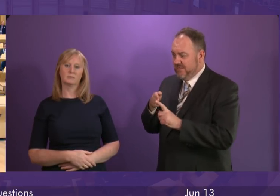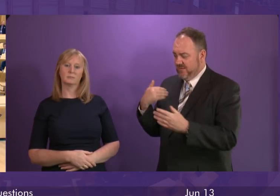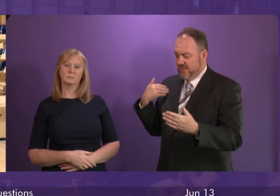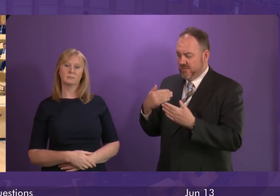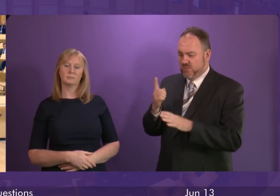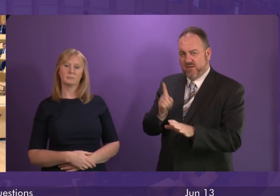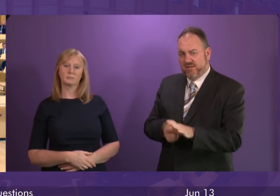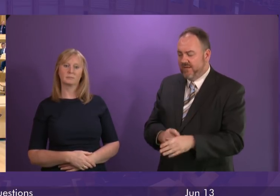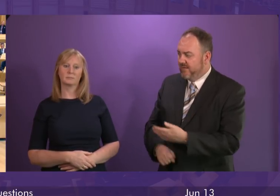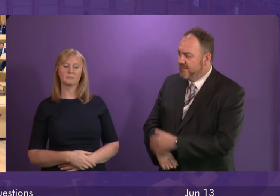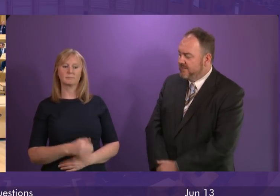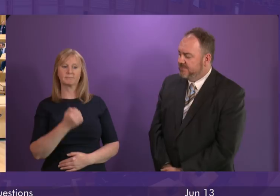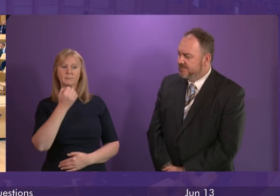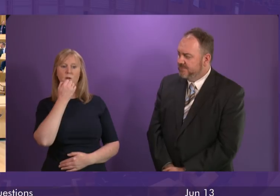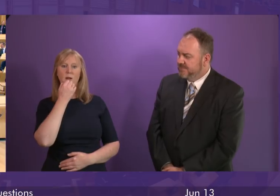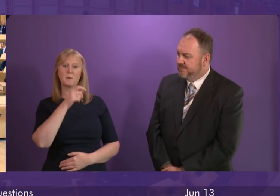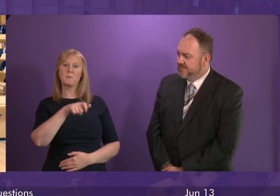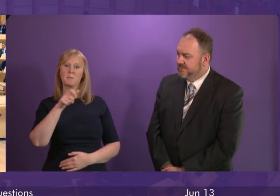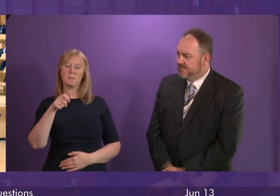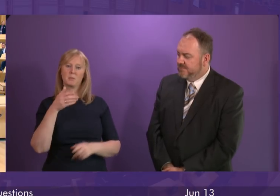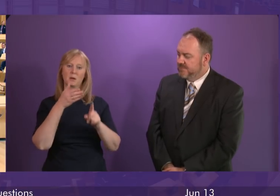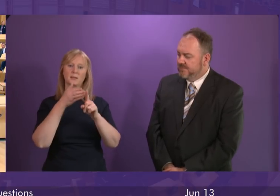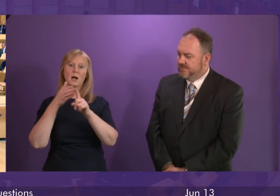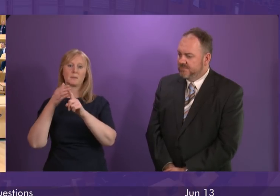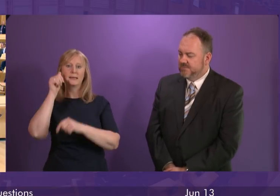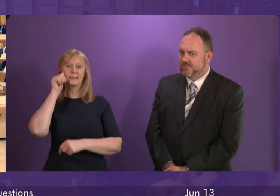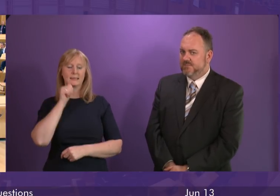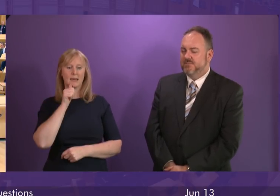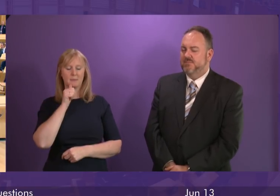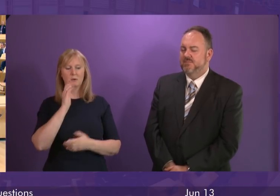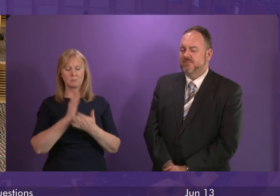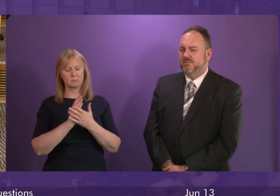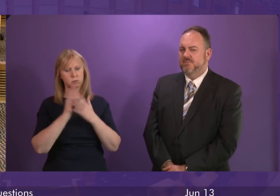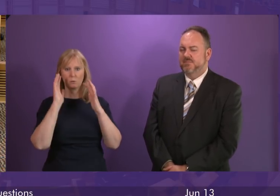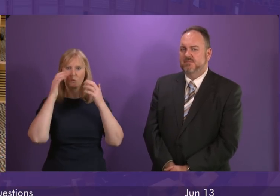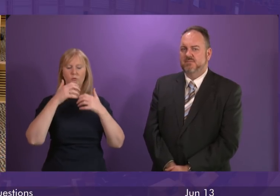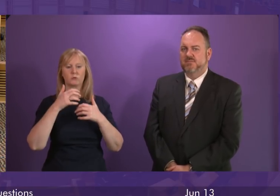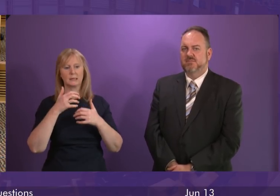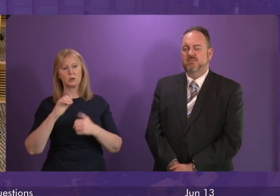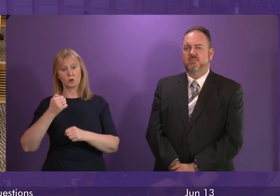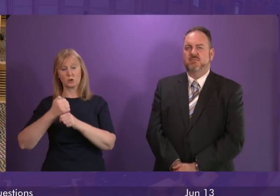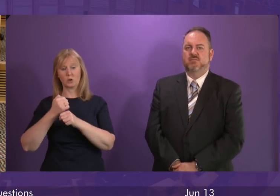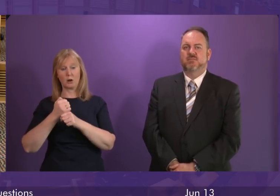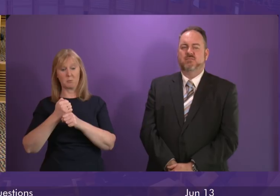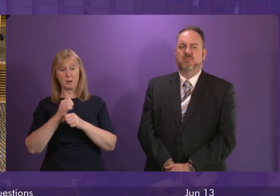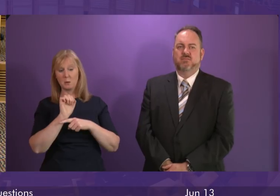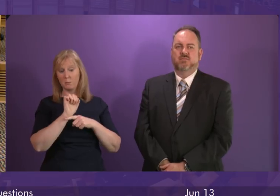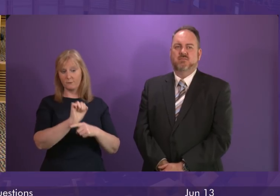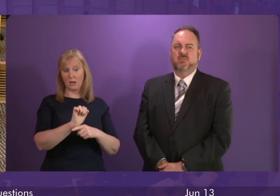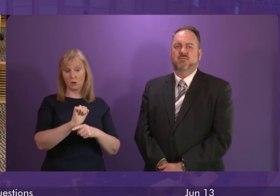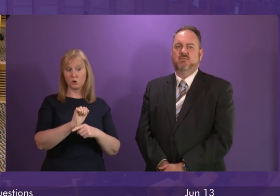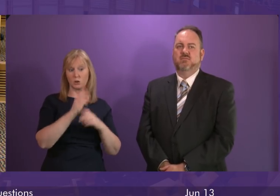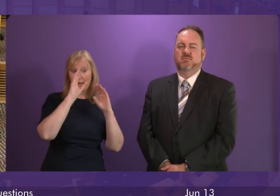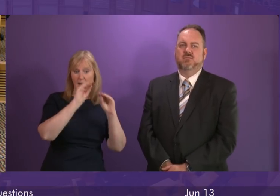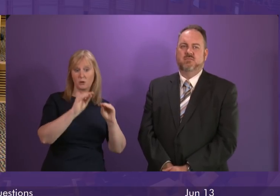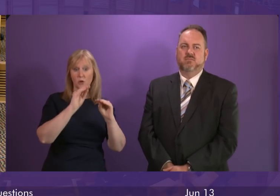Minister. The number of people targeted by scams is of great concern. The Scottish Government believes that prevention through education and raising awareness